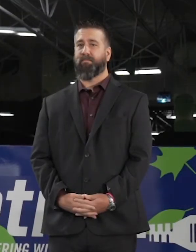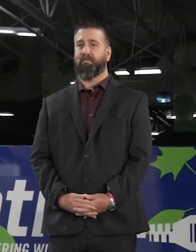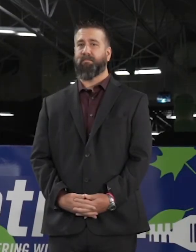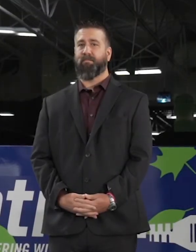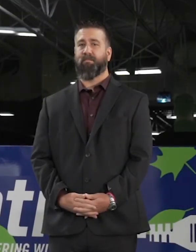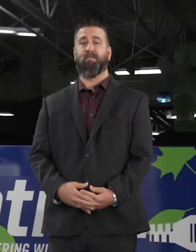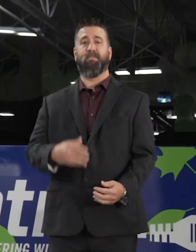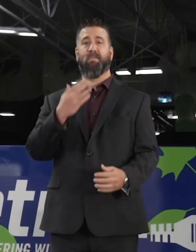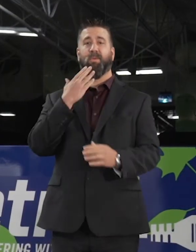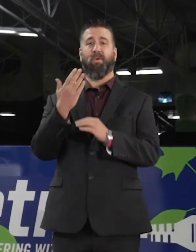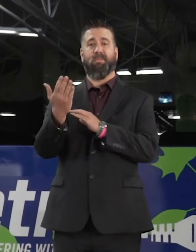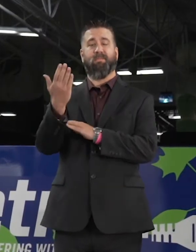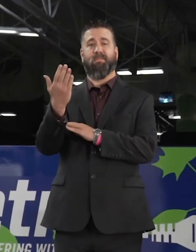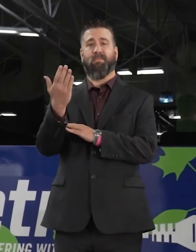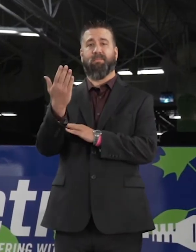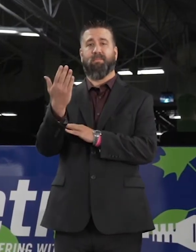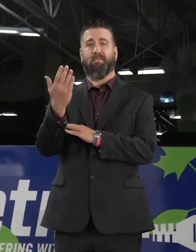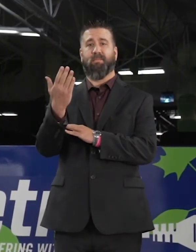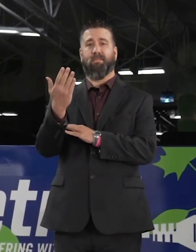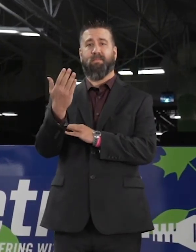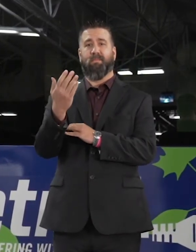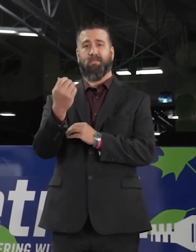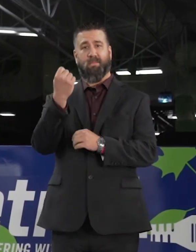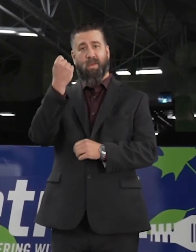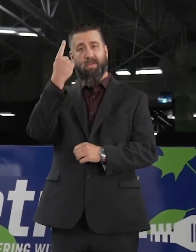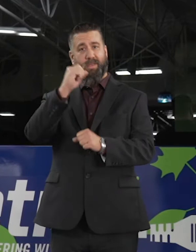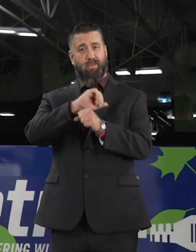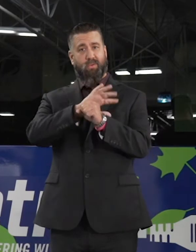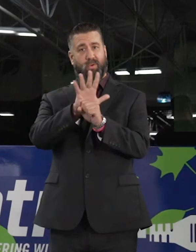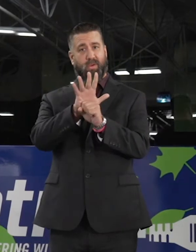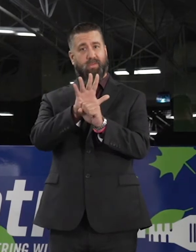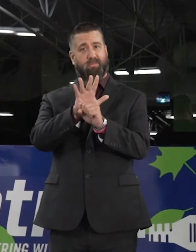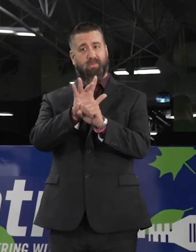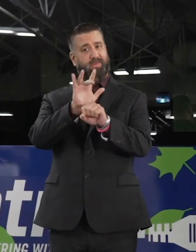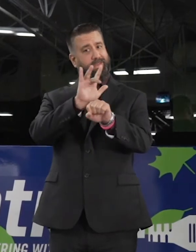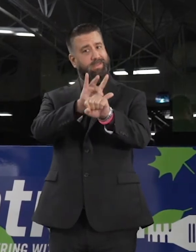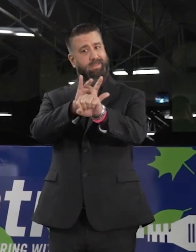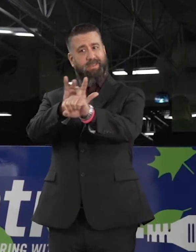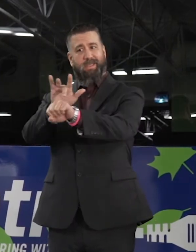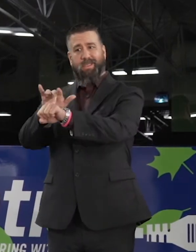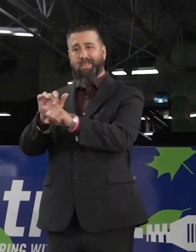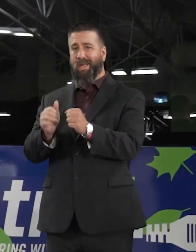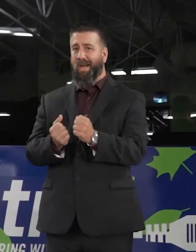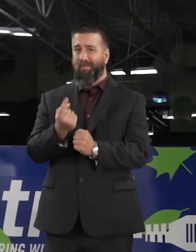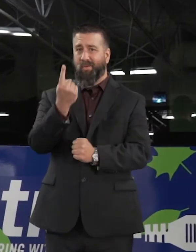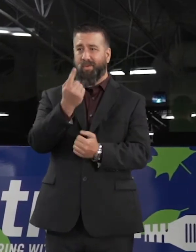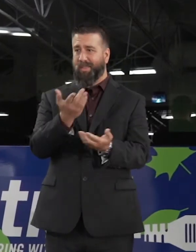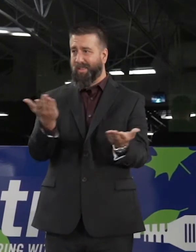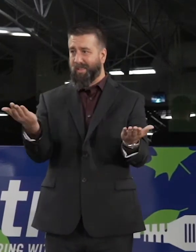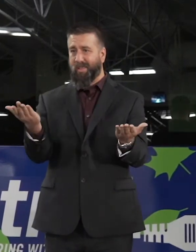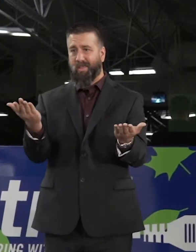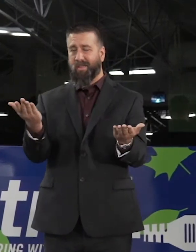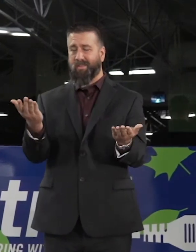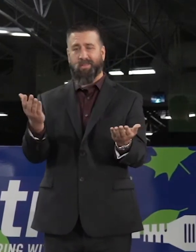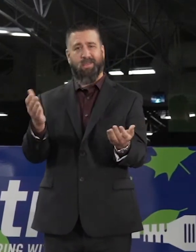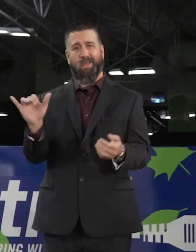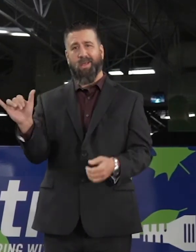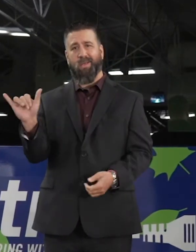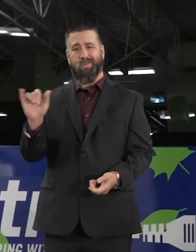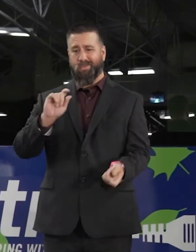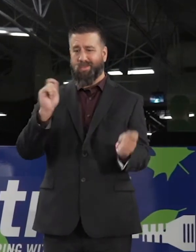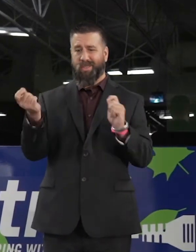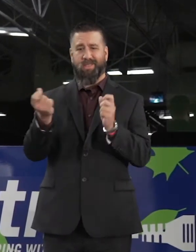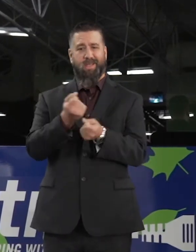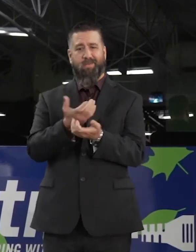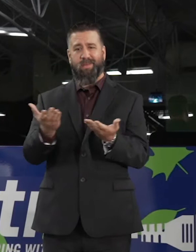Good morning. This virus has touched everybody in our community and has changed the way we